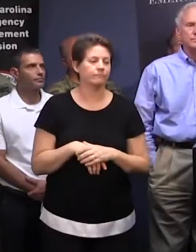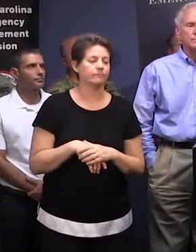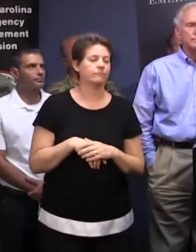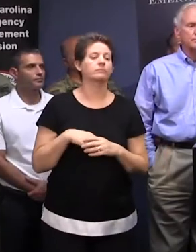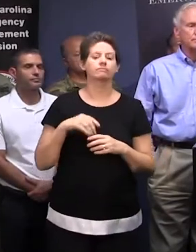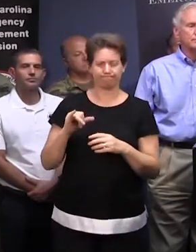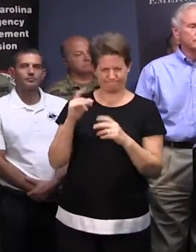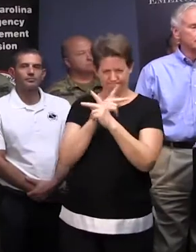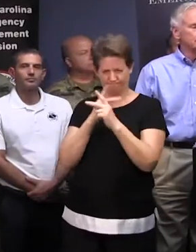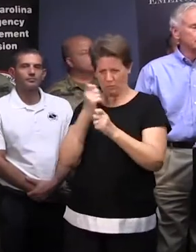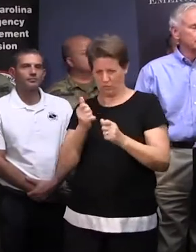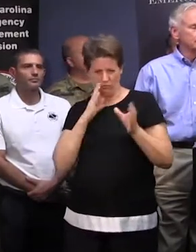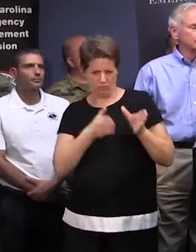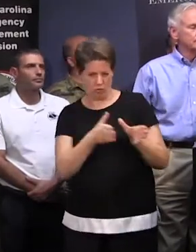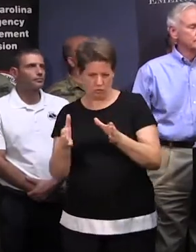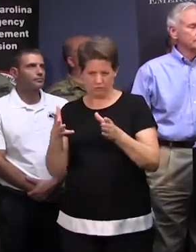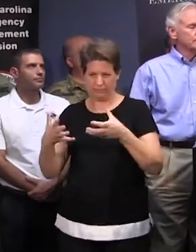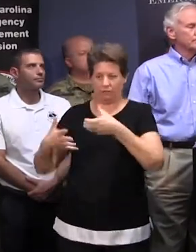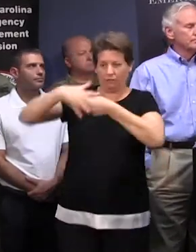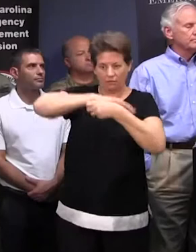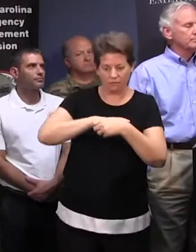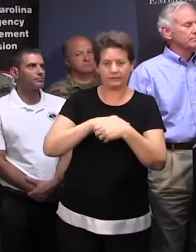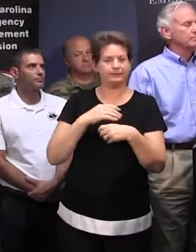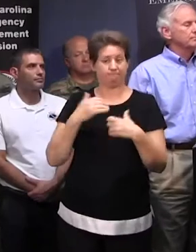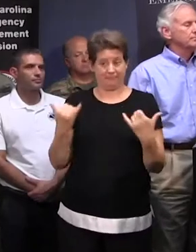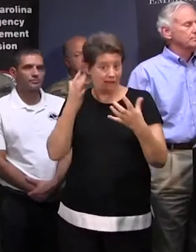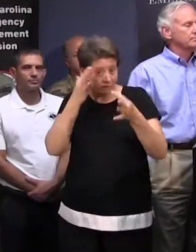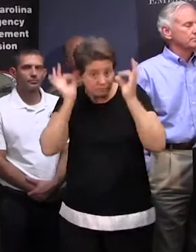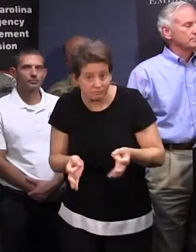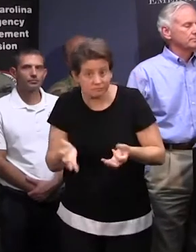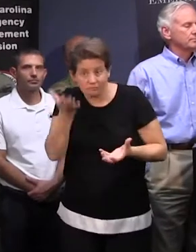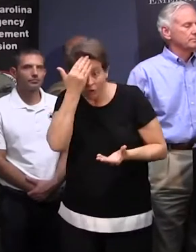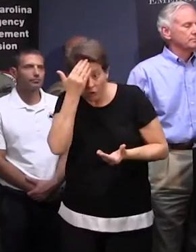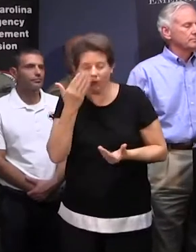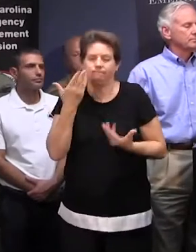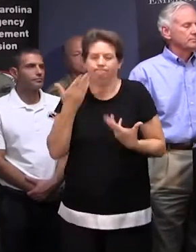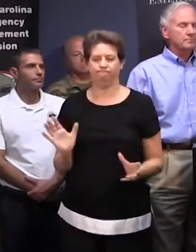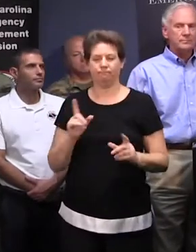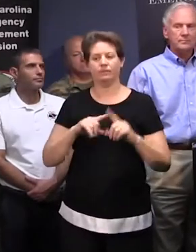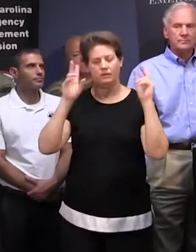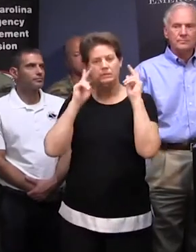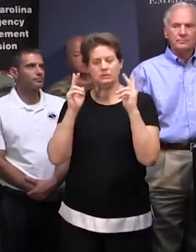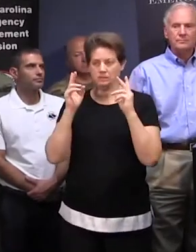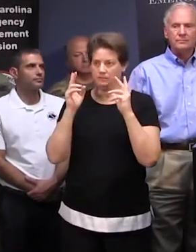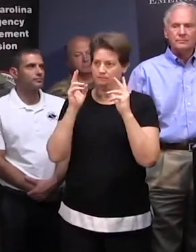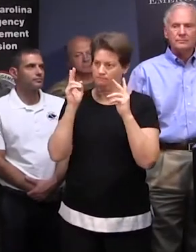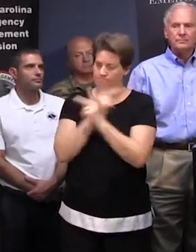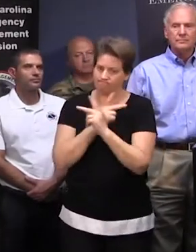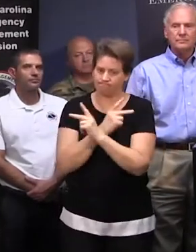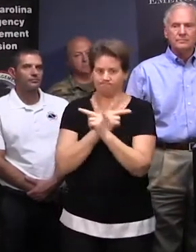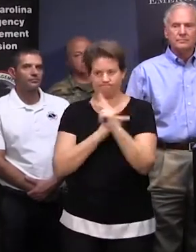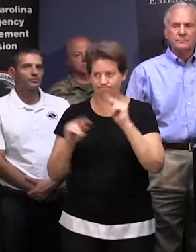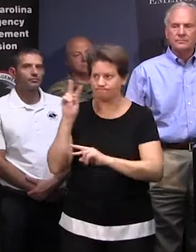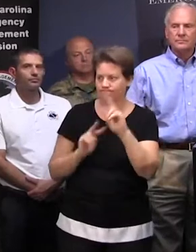overtopped and which areas we need to focus on. I don't have a definite answer for you on that right this moment. But we are working that hard and making sure that we